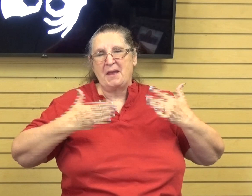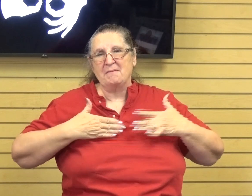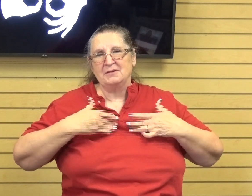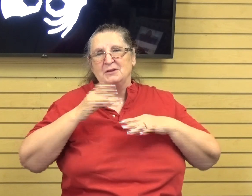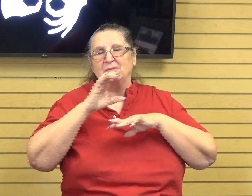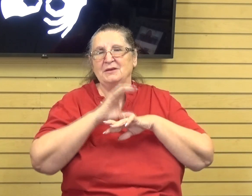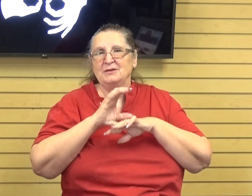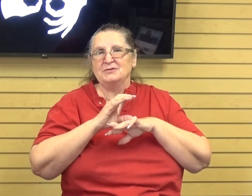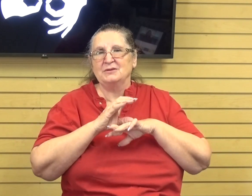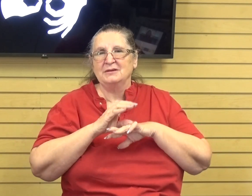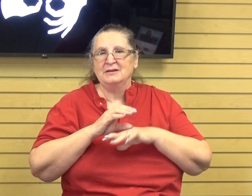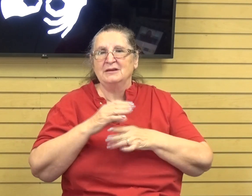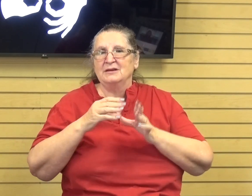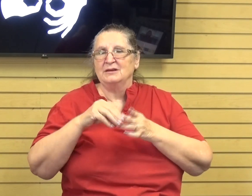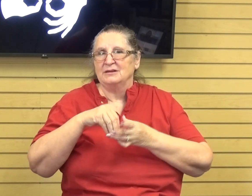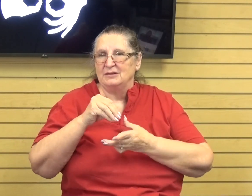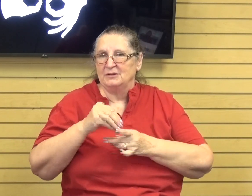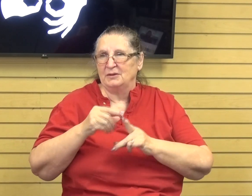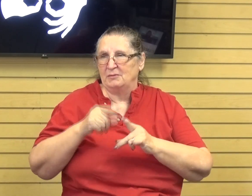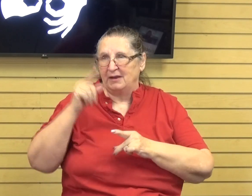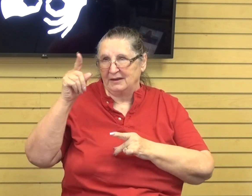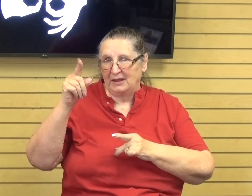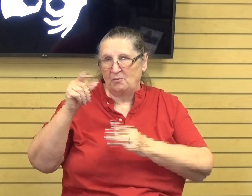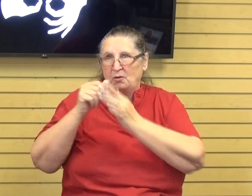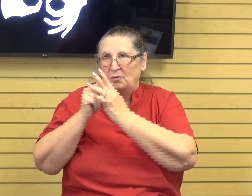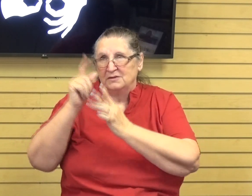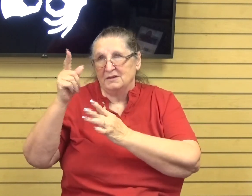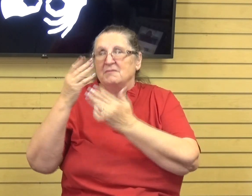and to learn about Him and worship Him and thank Him for everything.